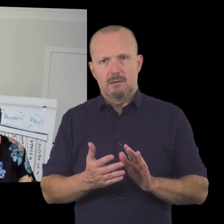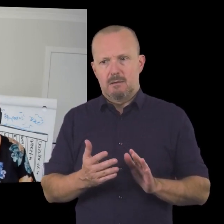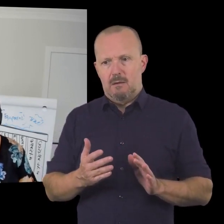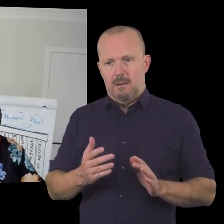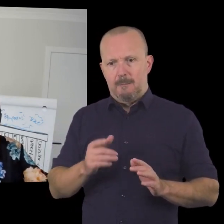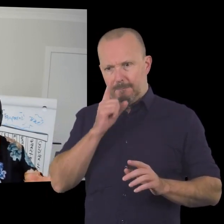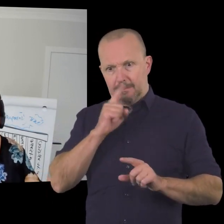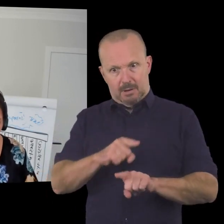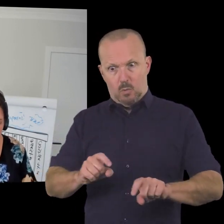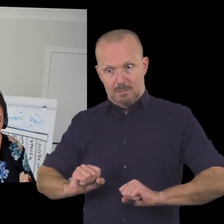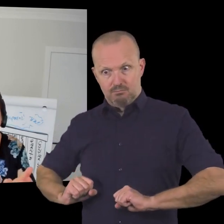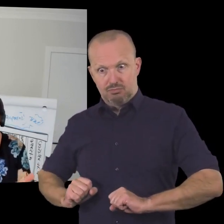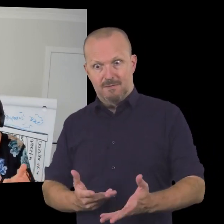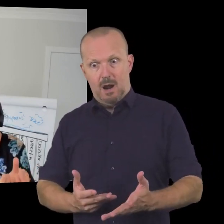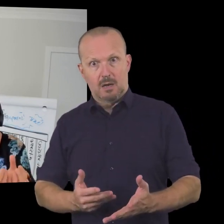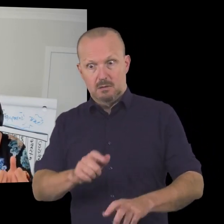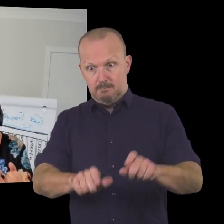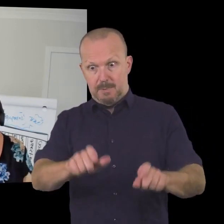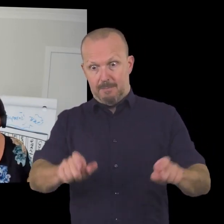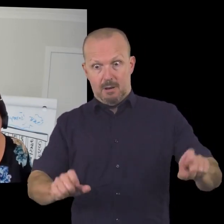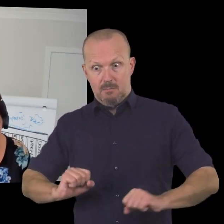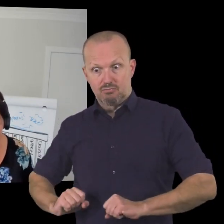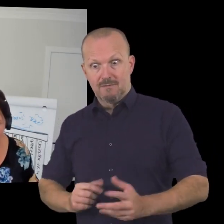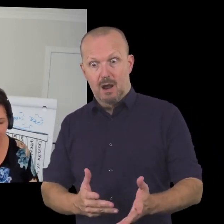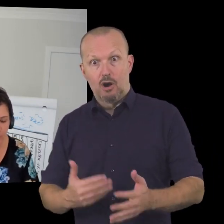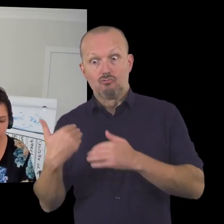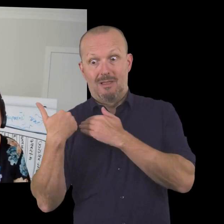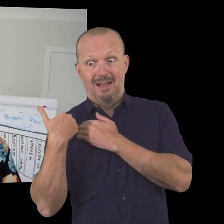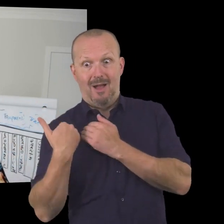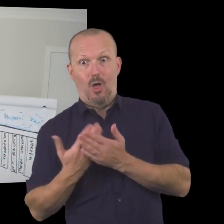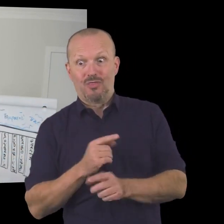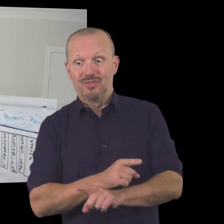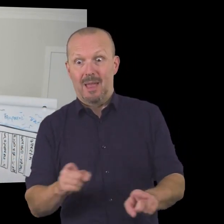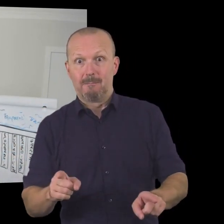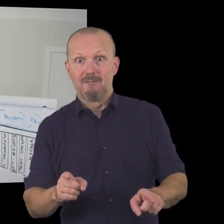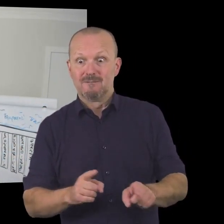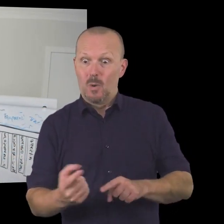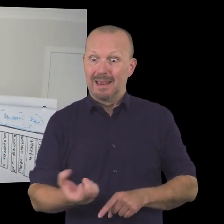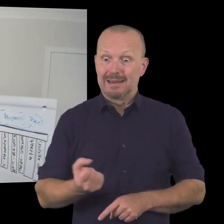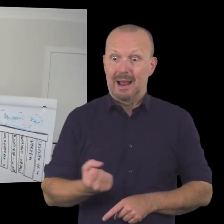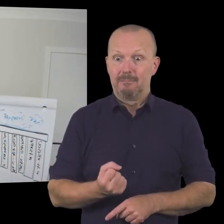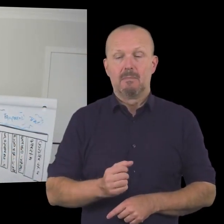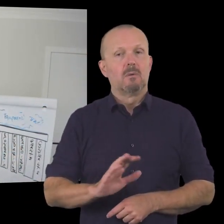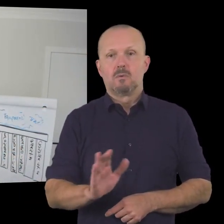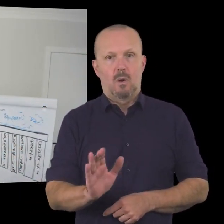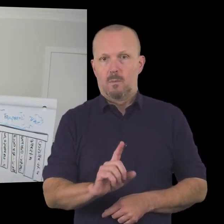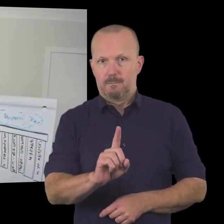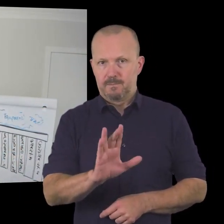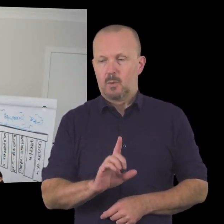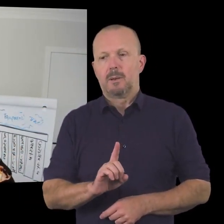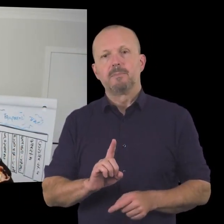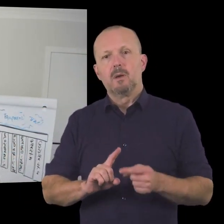form related to those for whom you provide services right now where i feel the opportunity is with membership